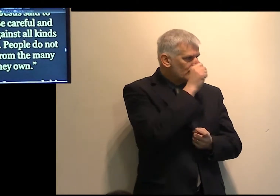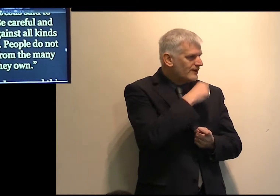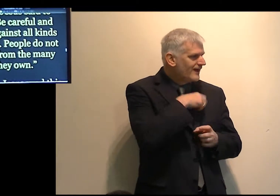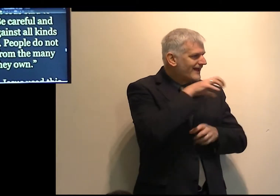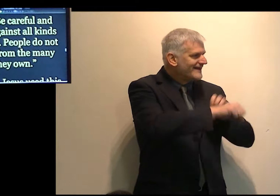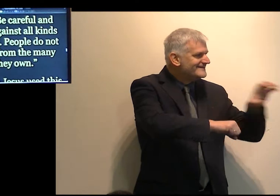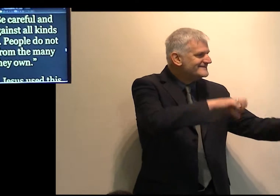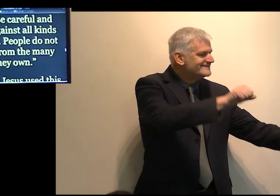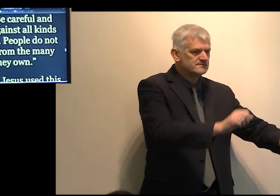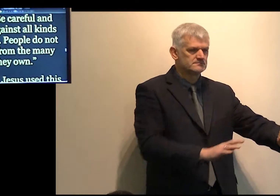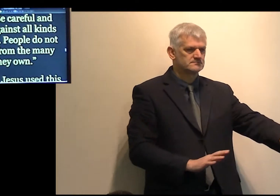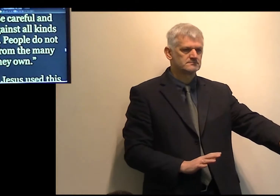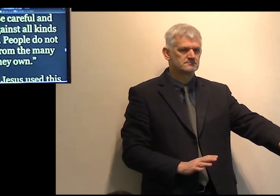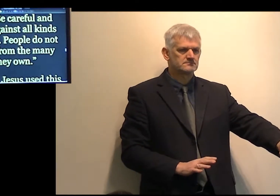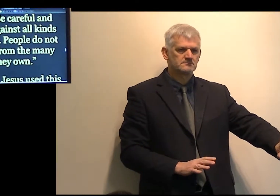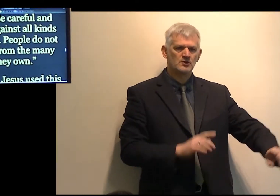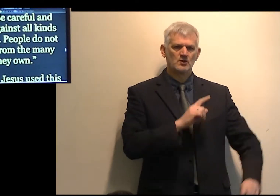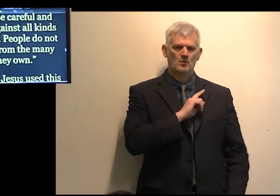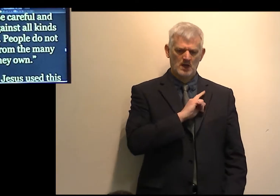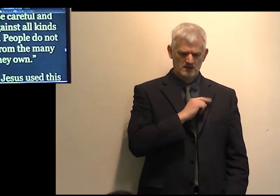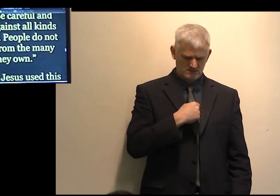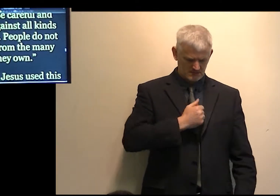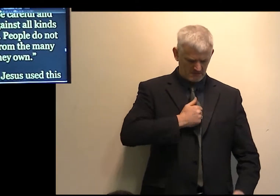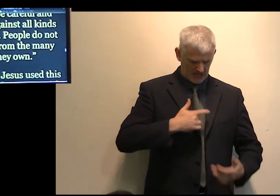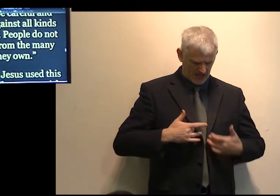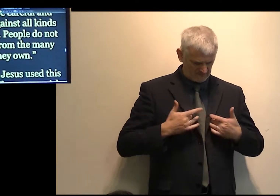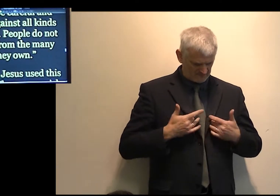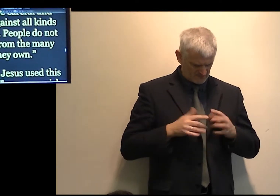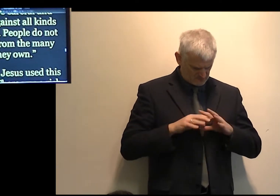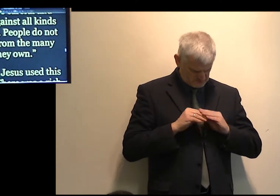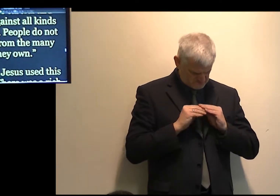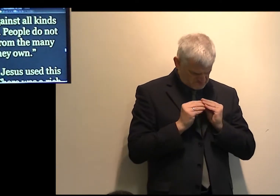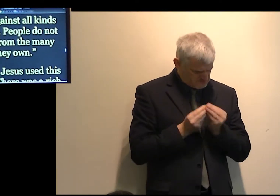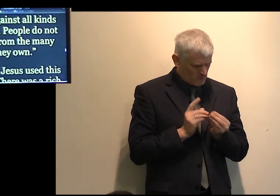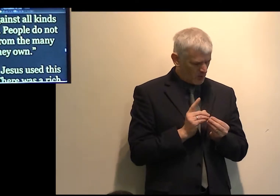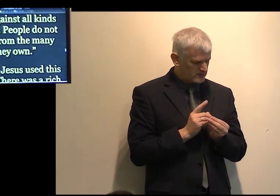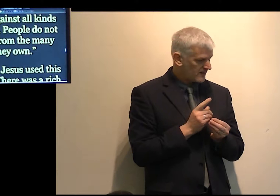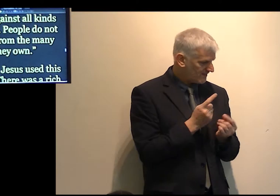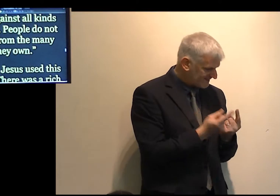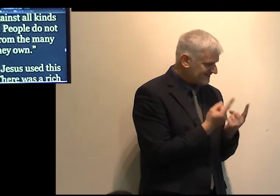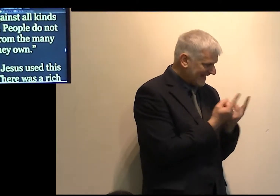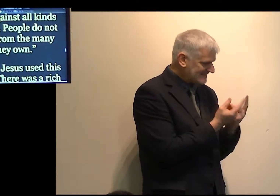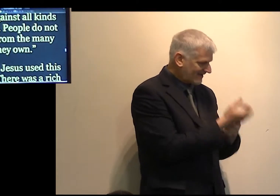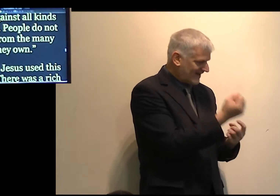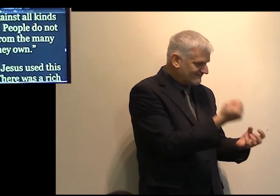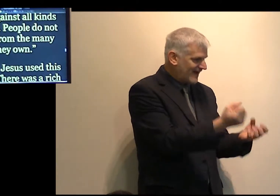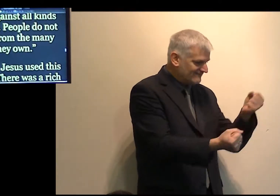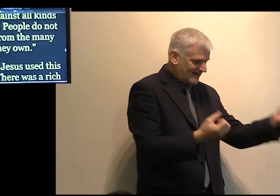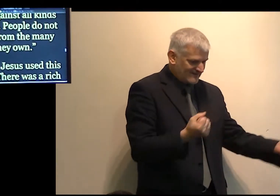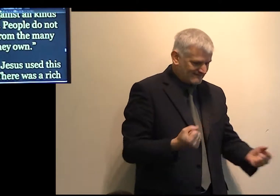man's life consisteth not in the abundance of the things which he possesseth. And he spake a